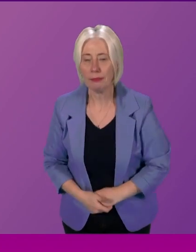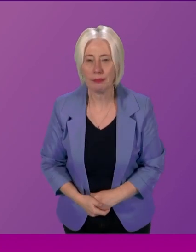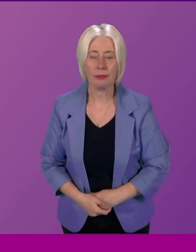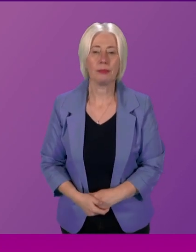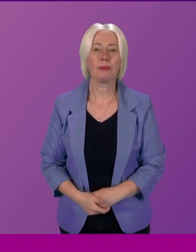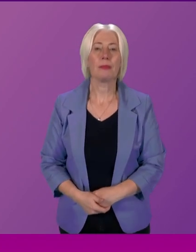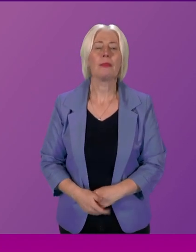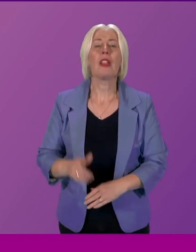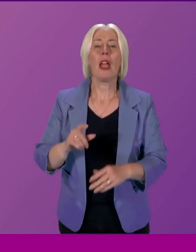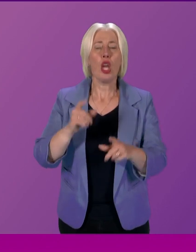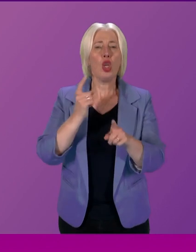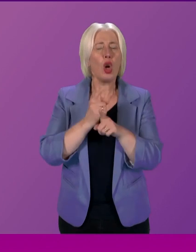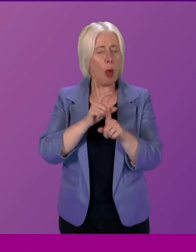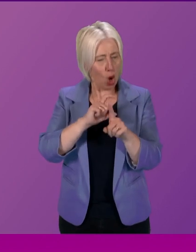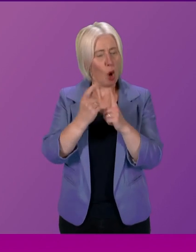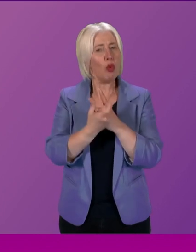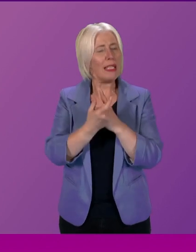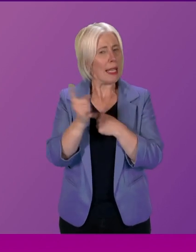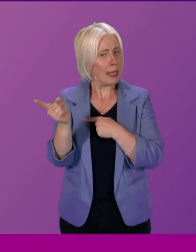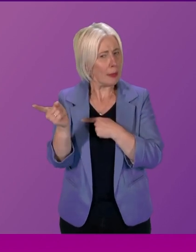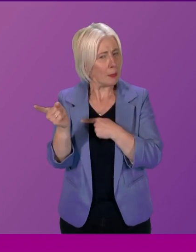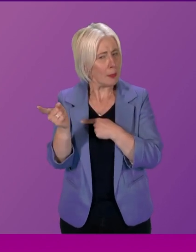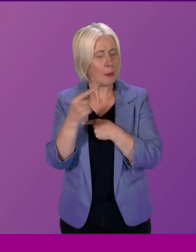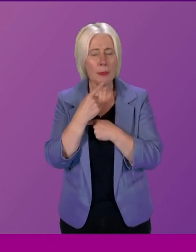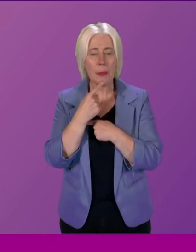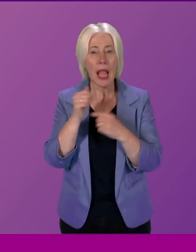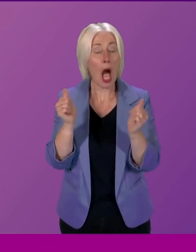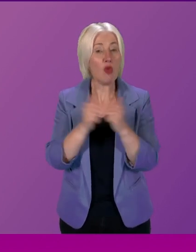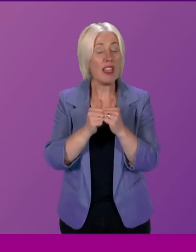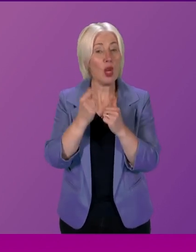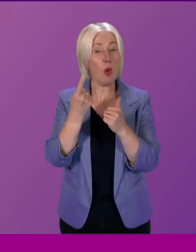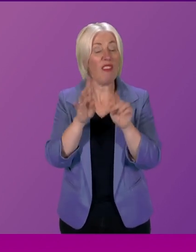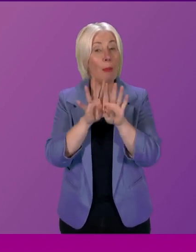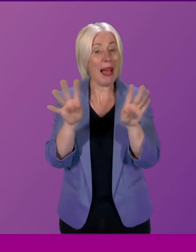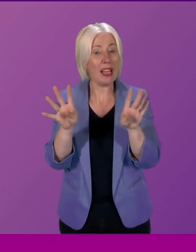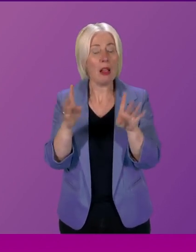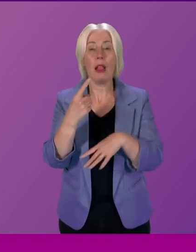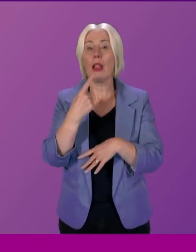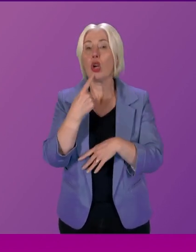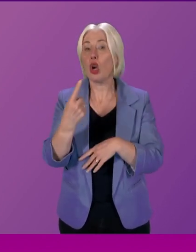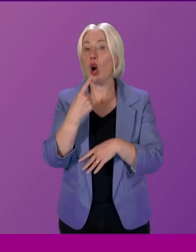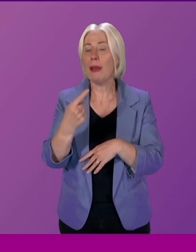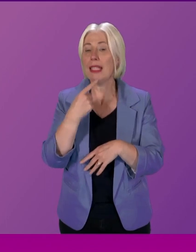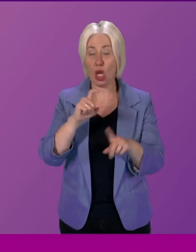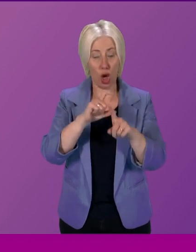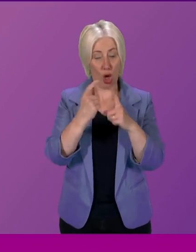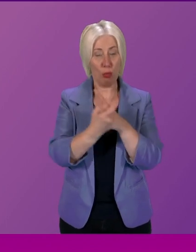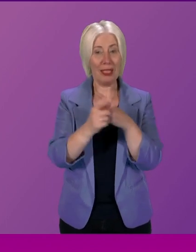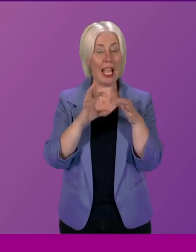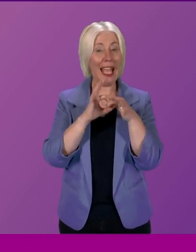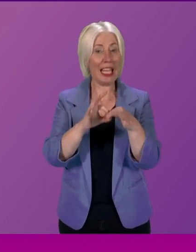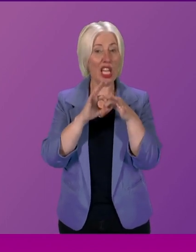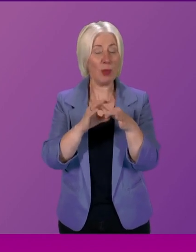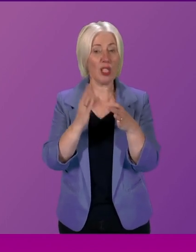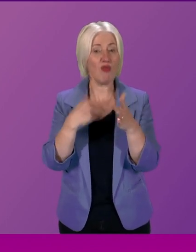Sorry, he mentions community there, and I just wonder if he agrees with one of the panel's recommendations or comments that community engagement by MSPs